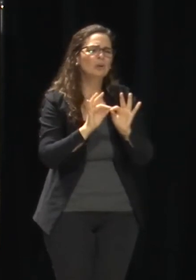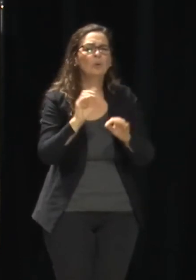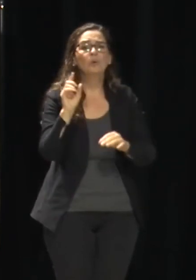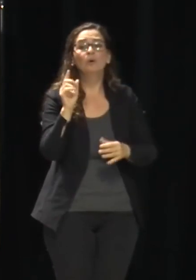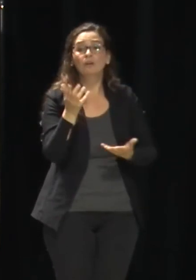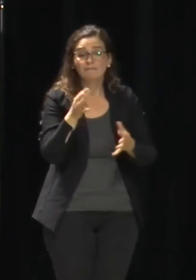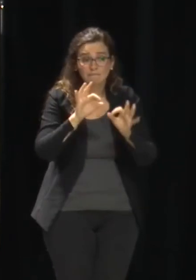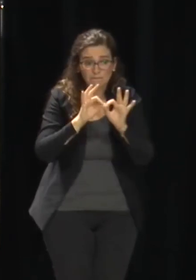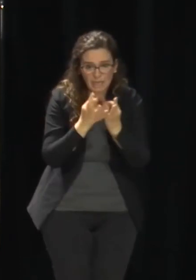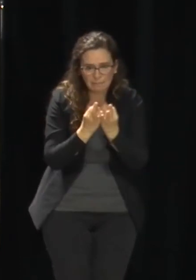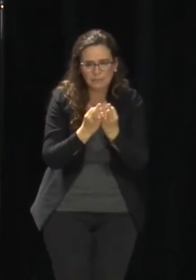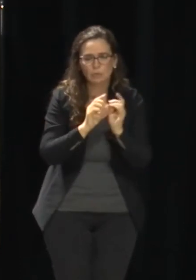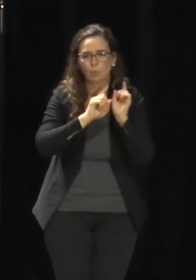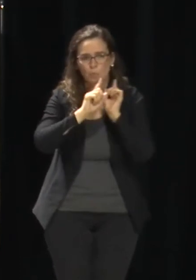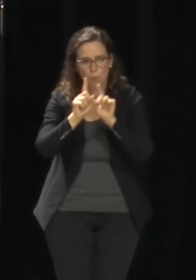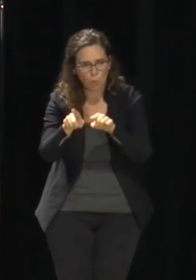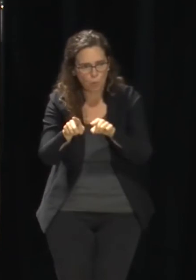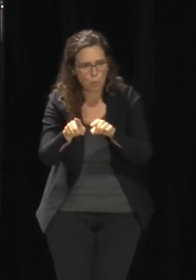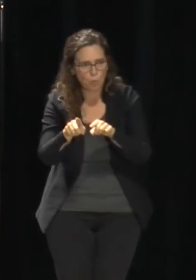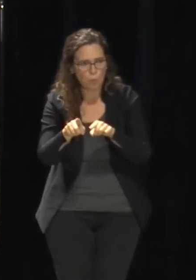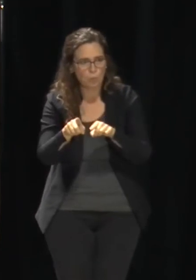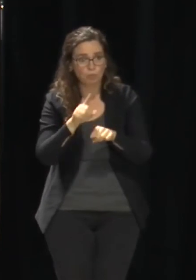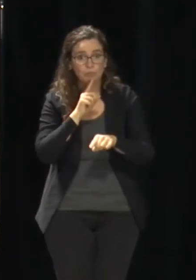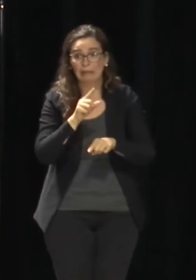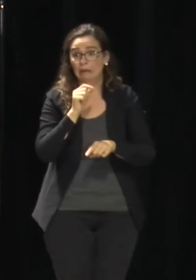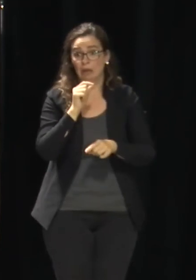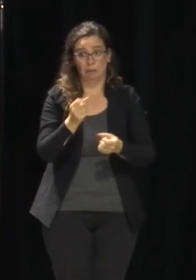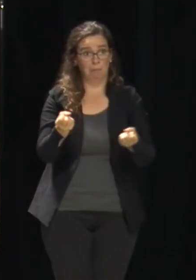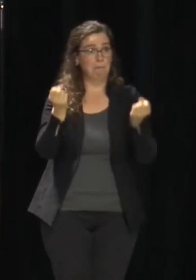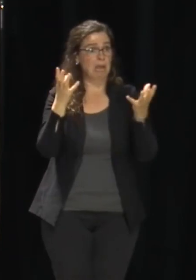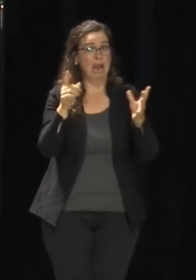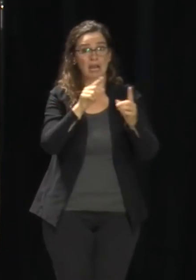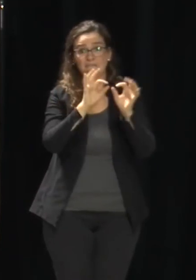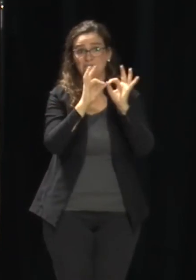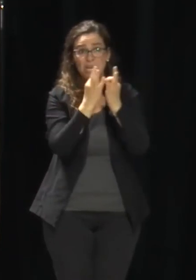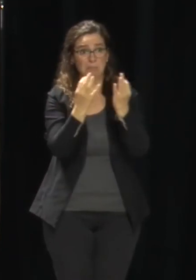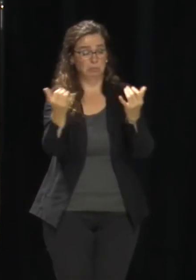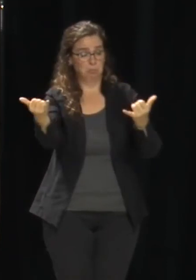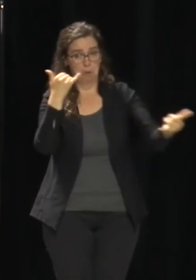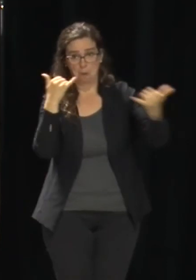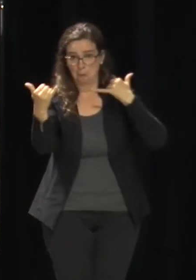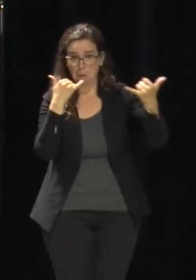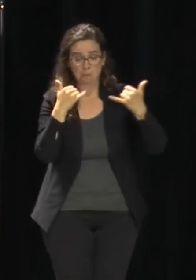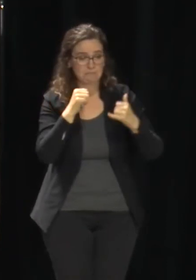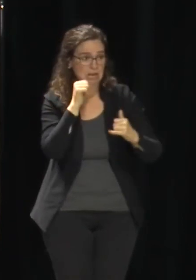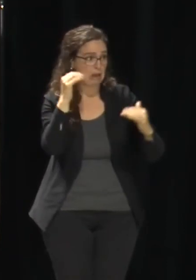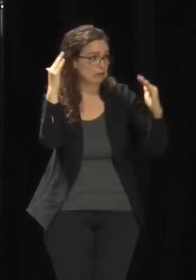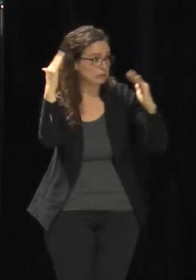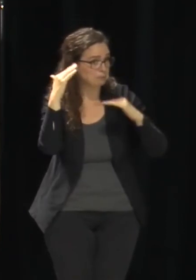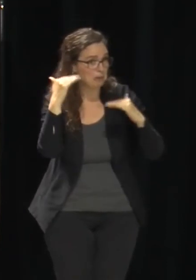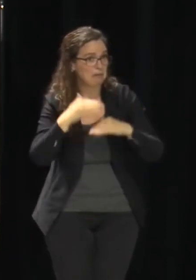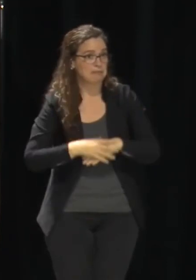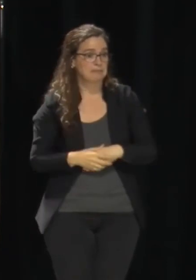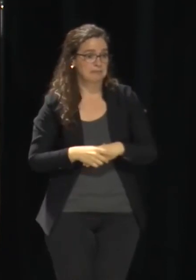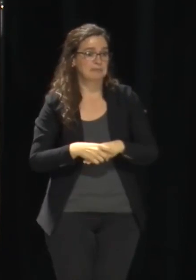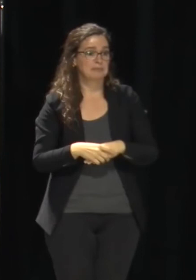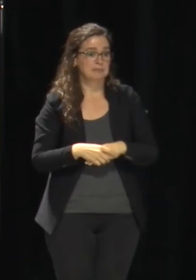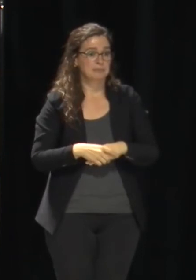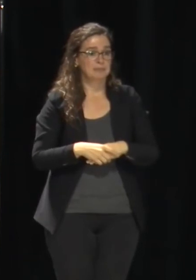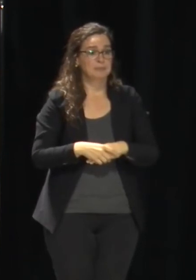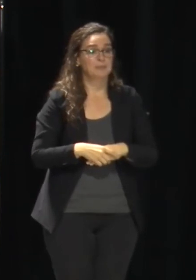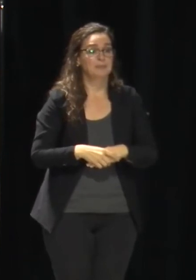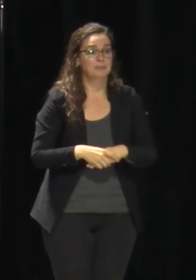got kind of inundated with more kids being sent home than